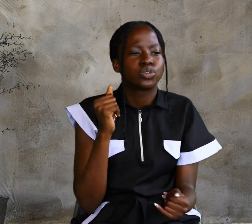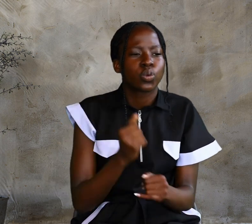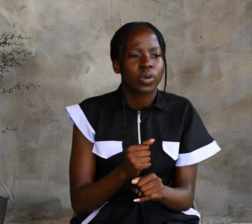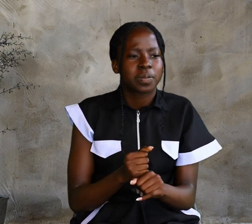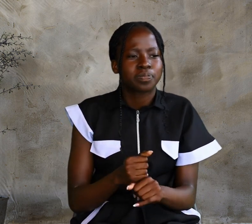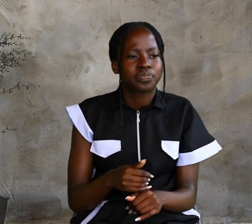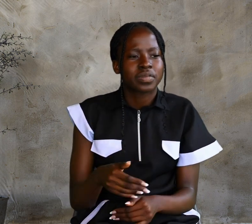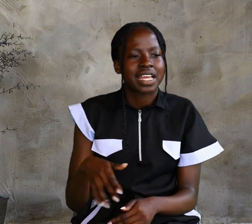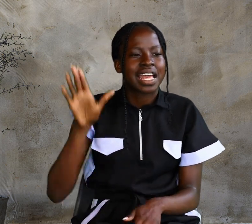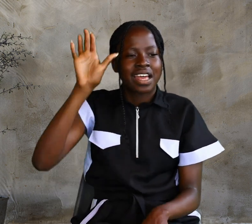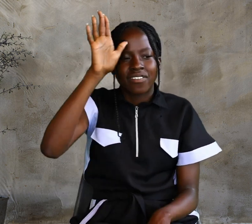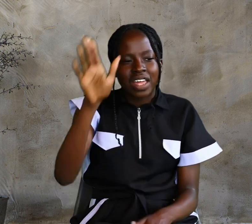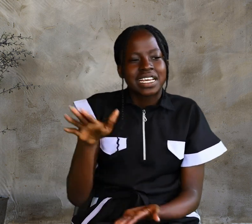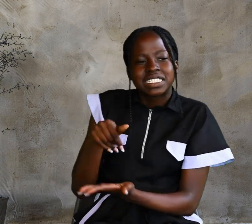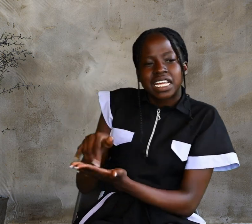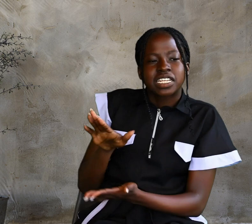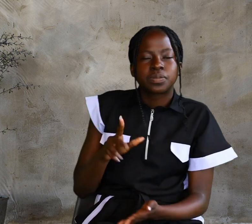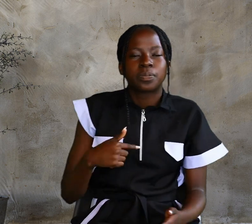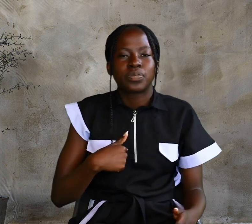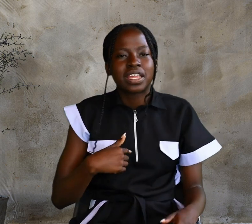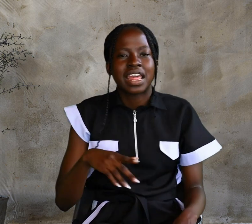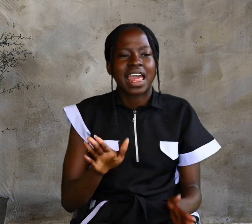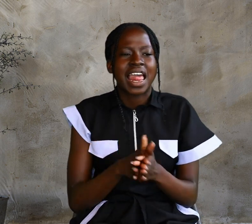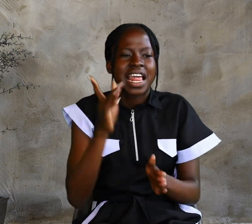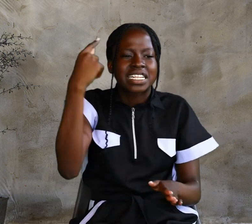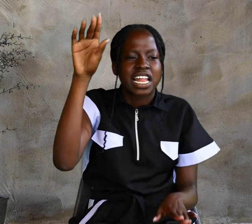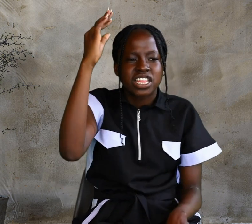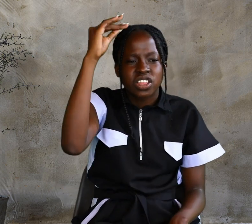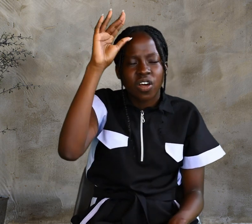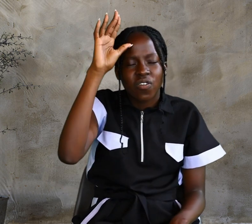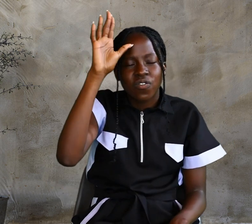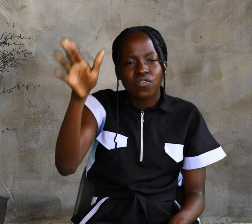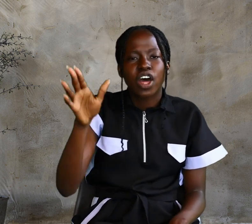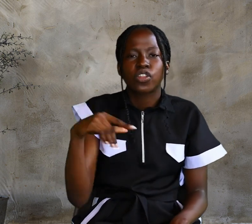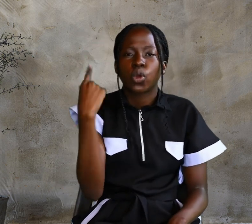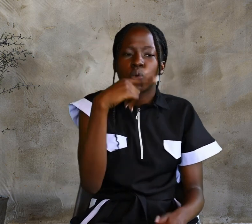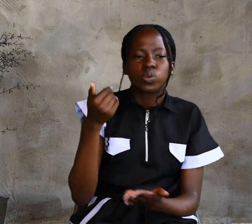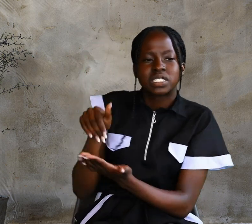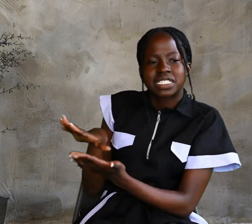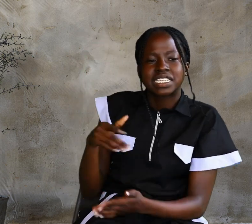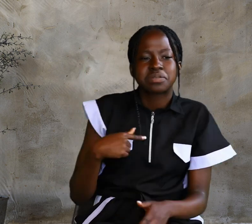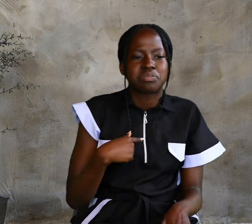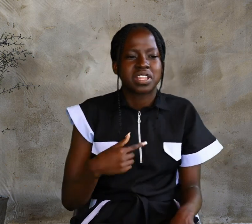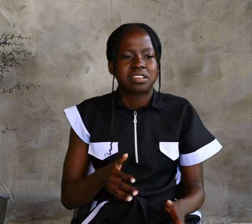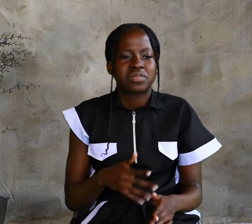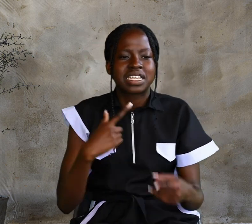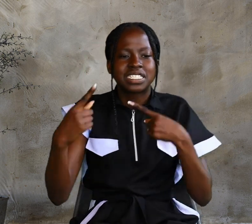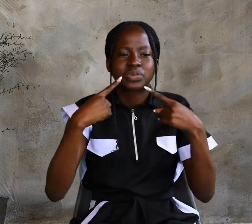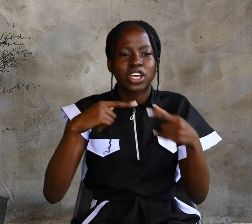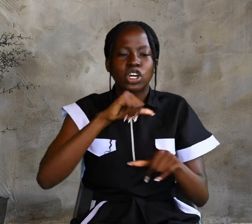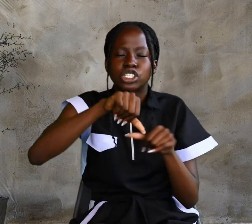And the Father who sent me has himself testified concerning me.